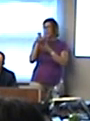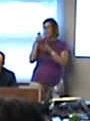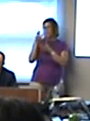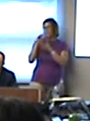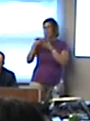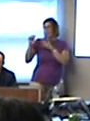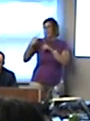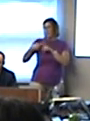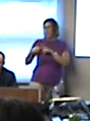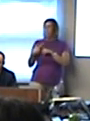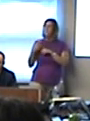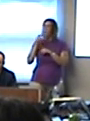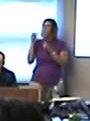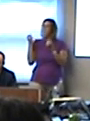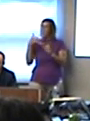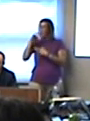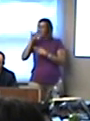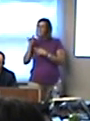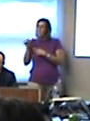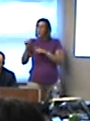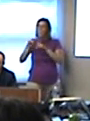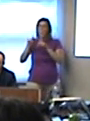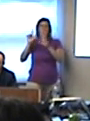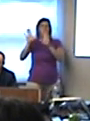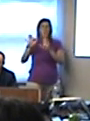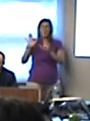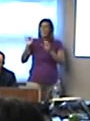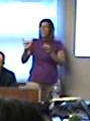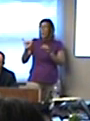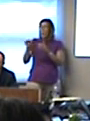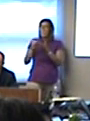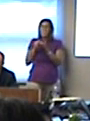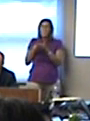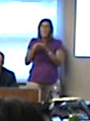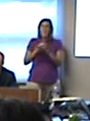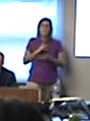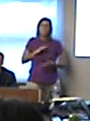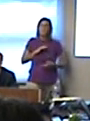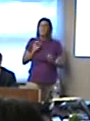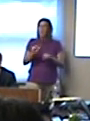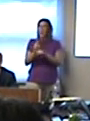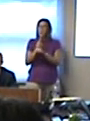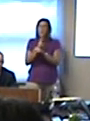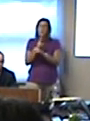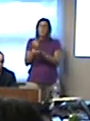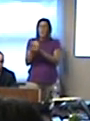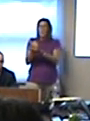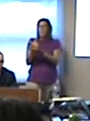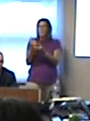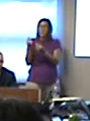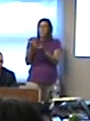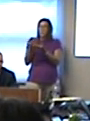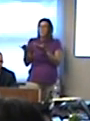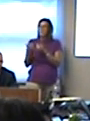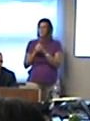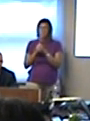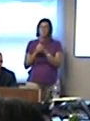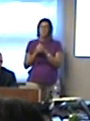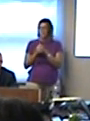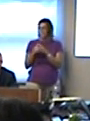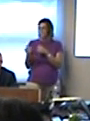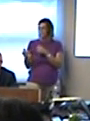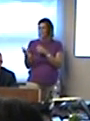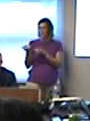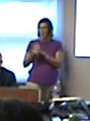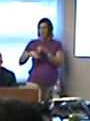it's great. We would tax it. Absolutely. But I can't ask it to yourself. The other question. I'm